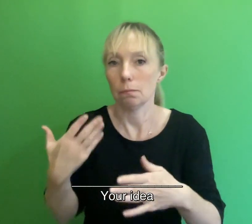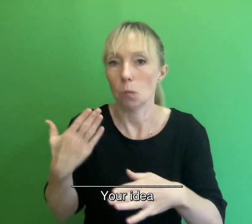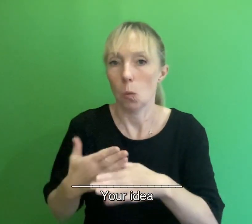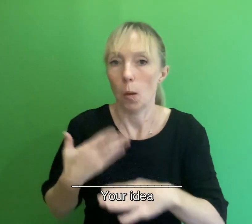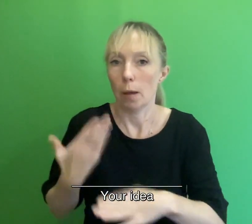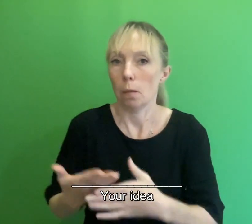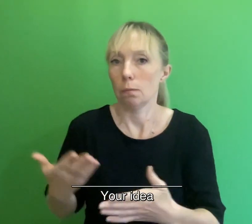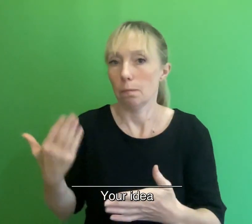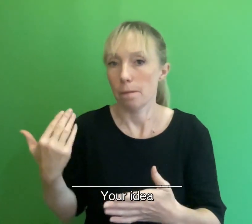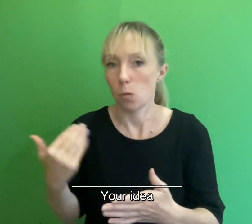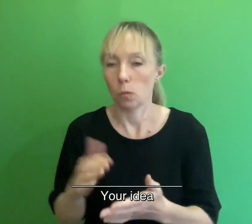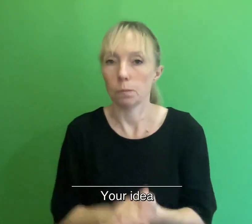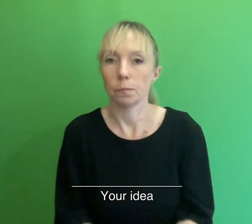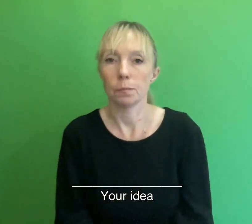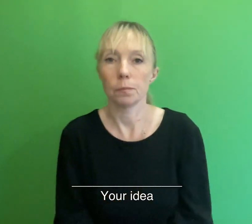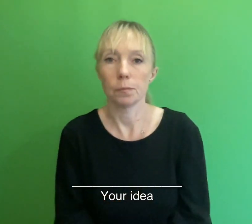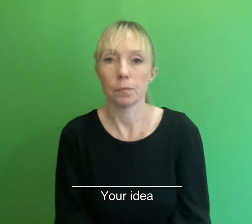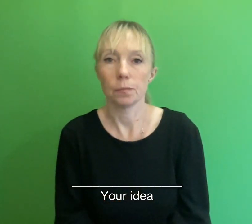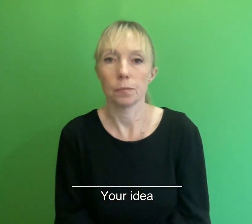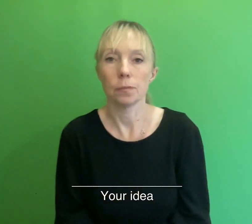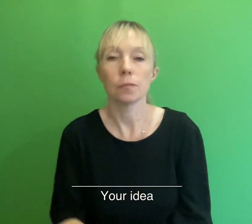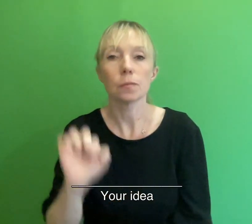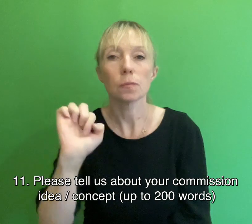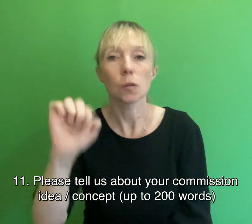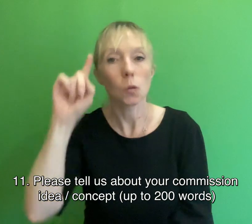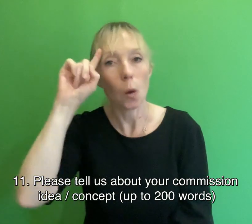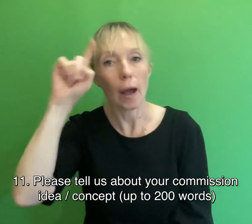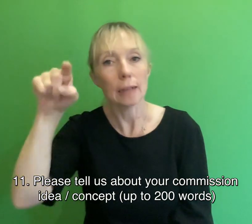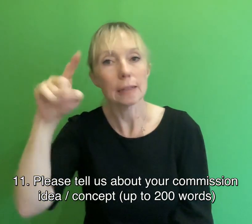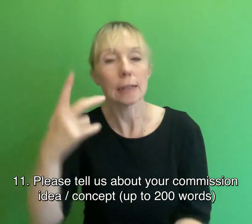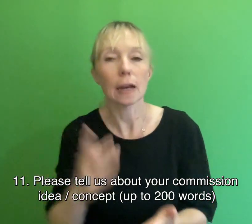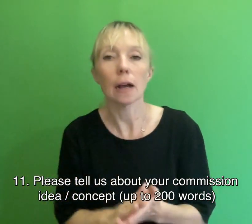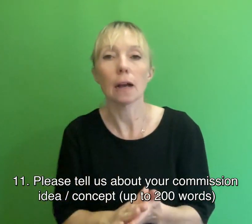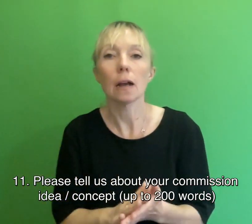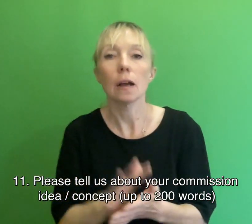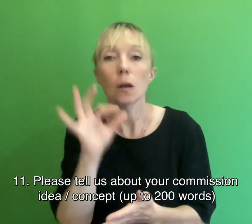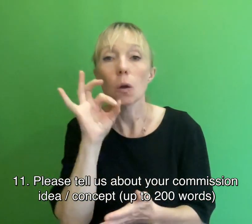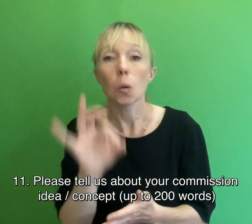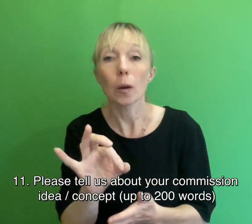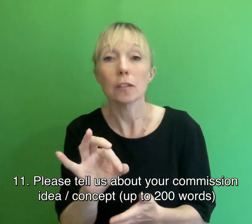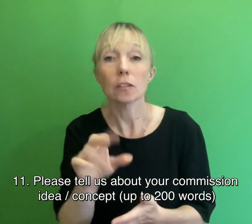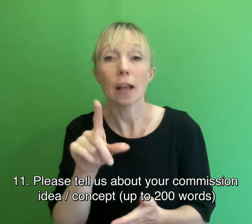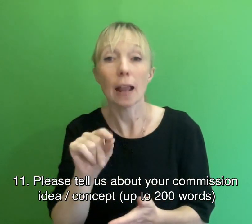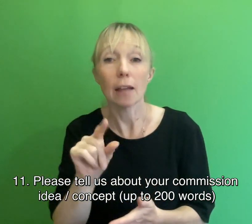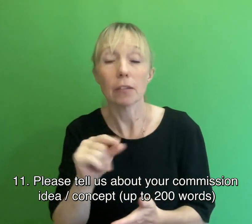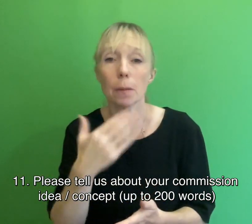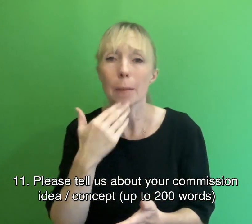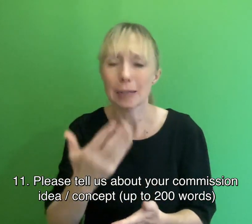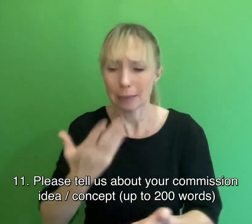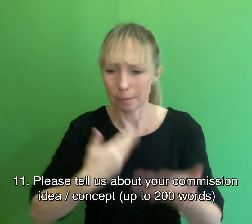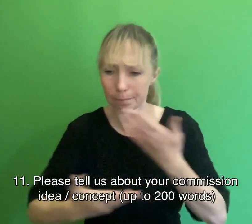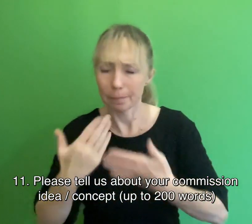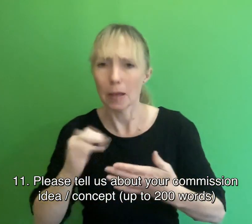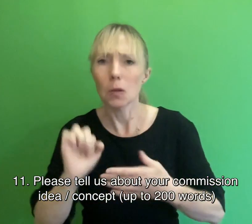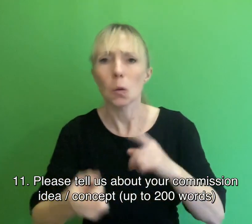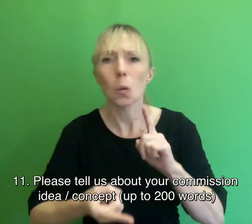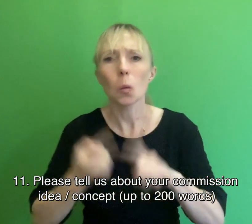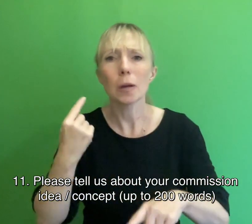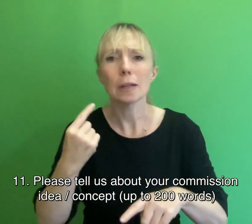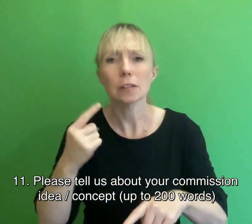Your idea Your 11 Please tell us about your commission idea or concept. Up